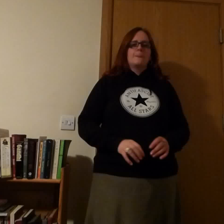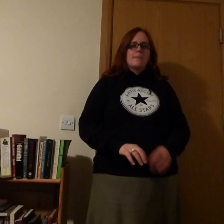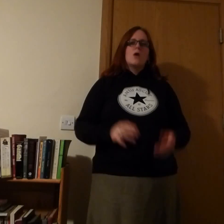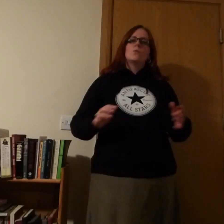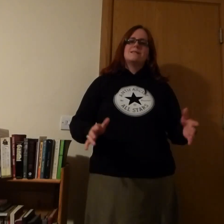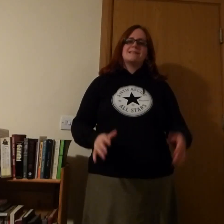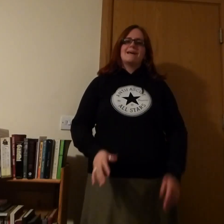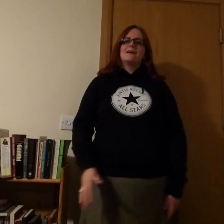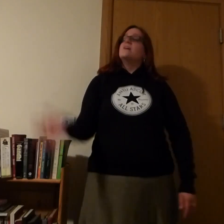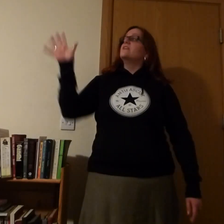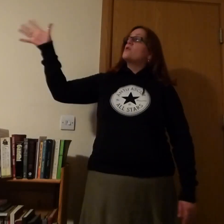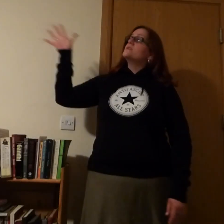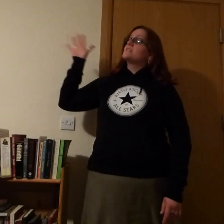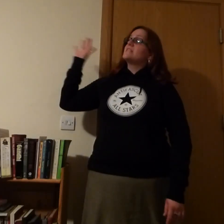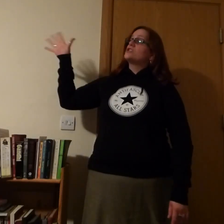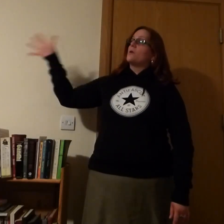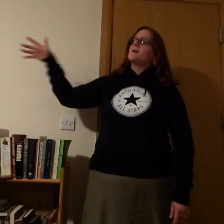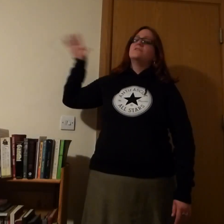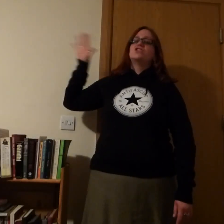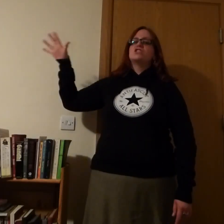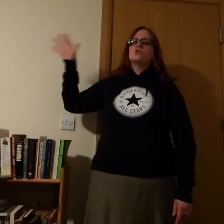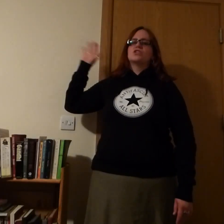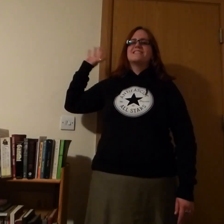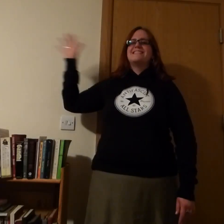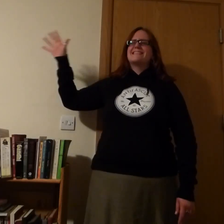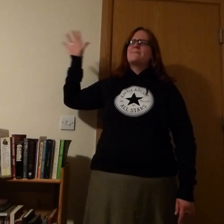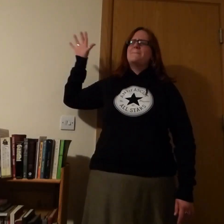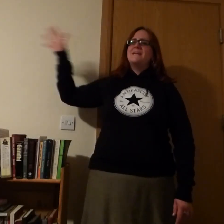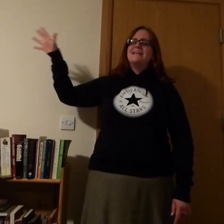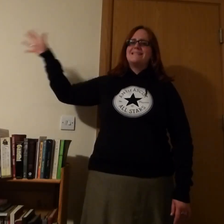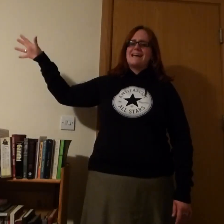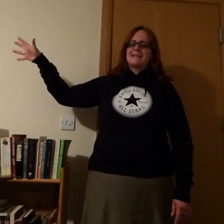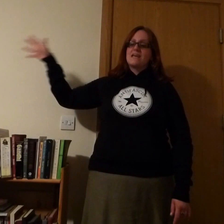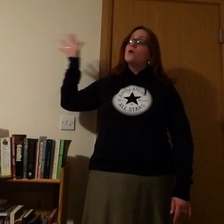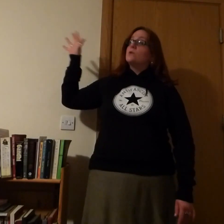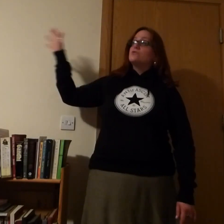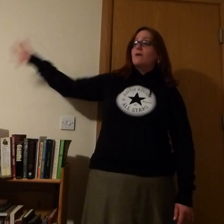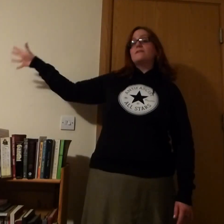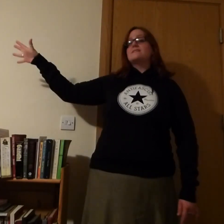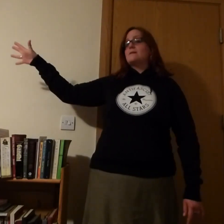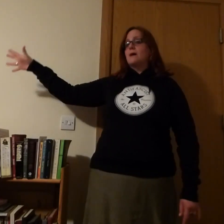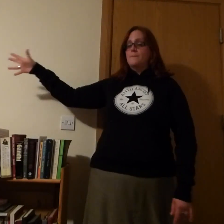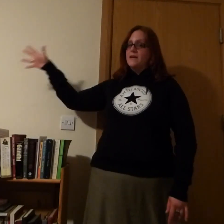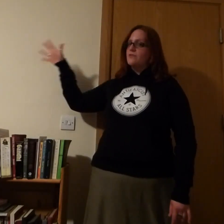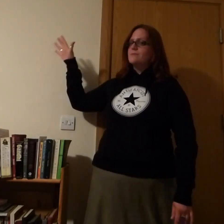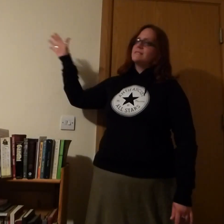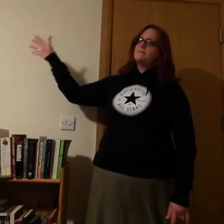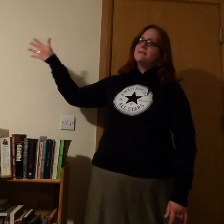We say, the owners of this shop have just dodged six billion in tax, which is roughly the same amount being cut from disability